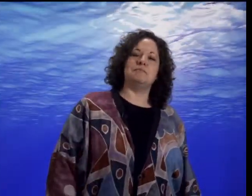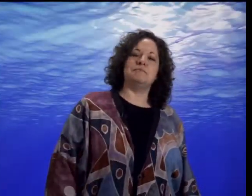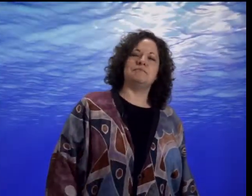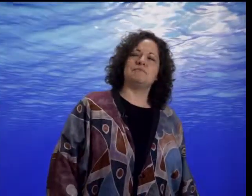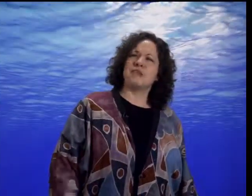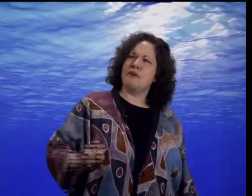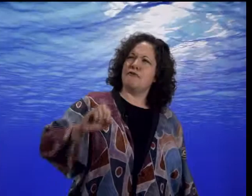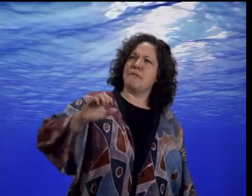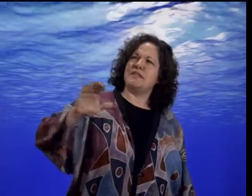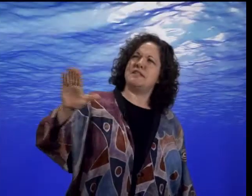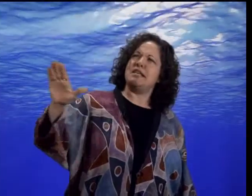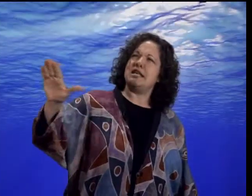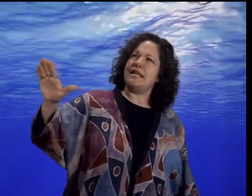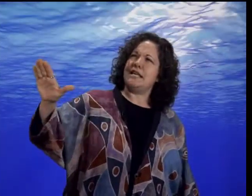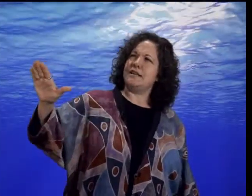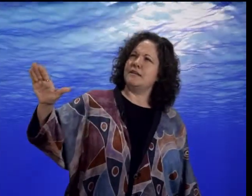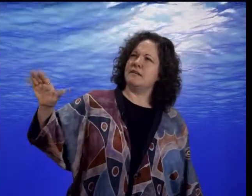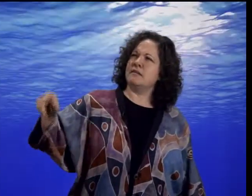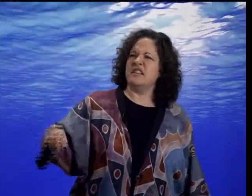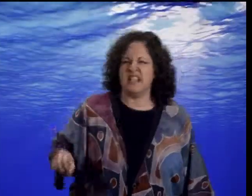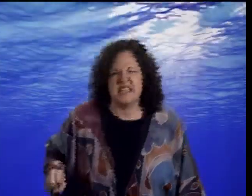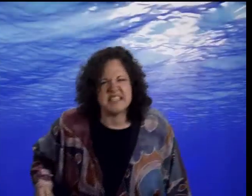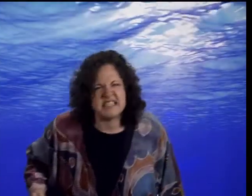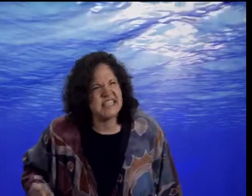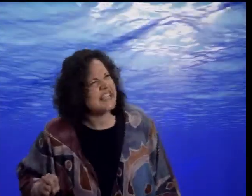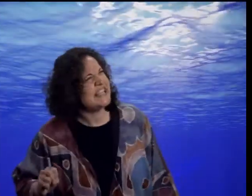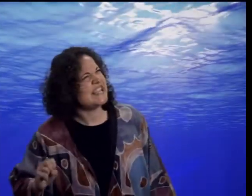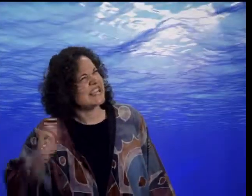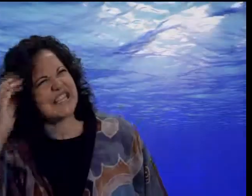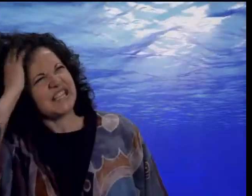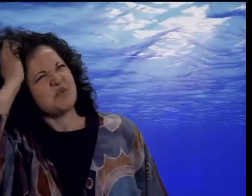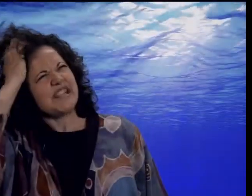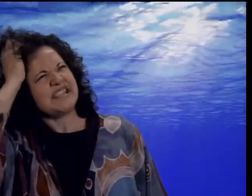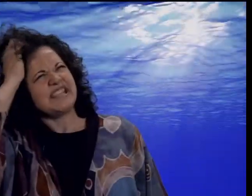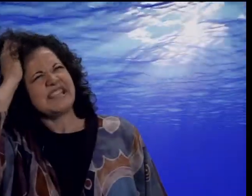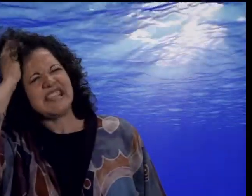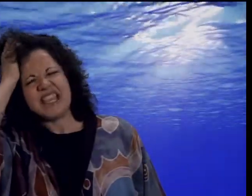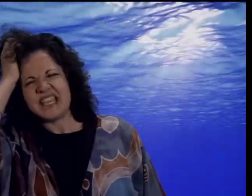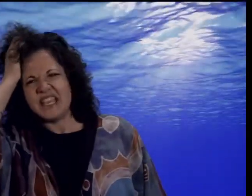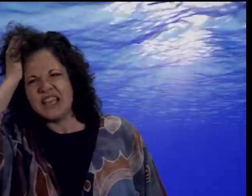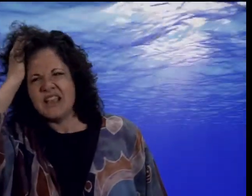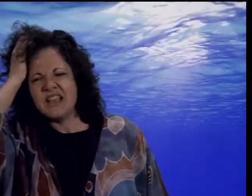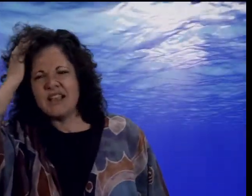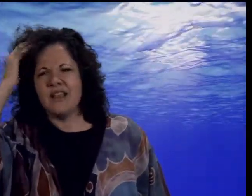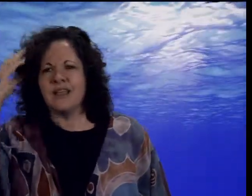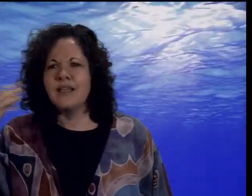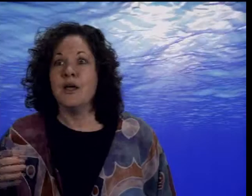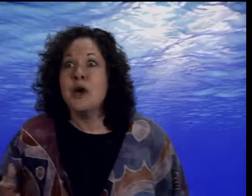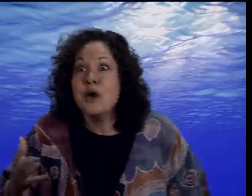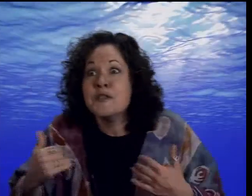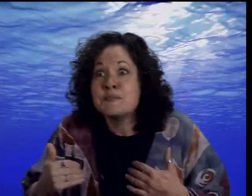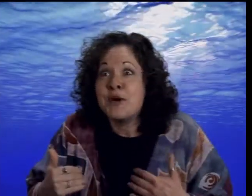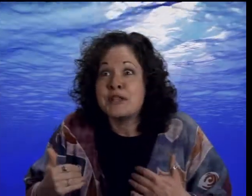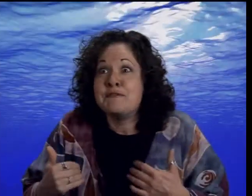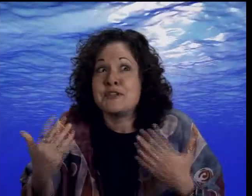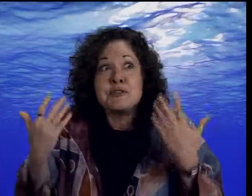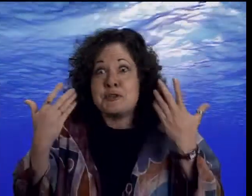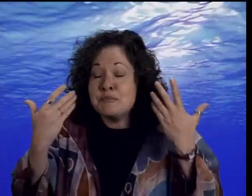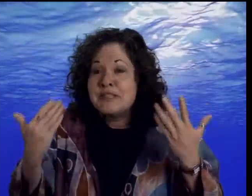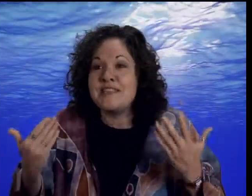from the sea. The sea! Did he say the sea? What's the sea? The sparkling fish couldn't believe